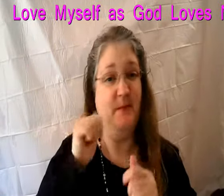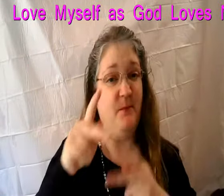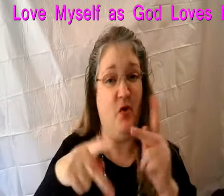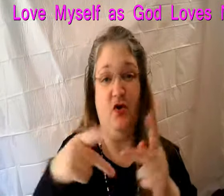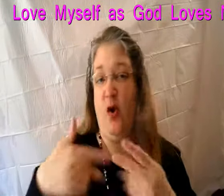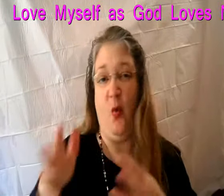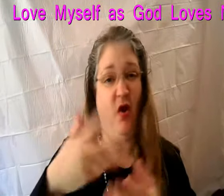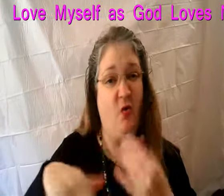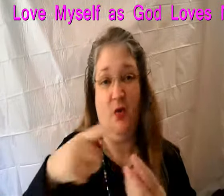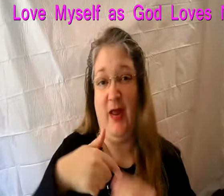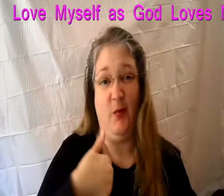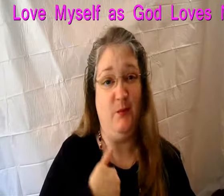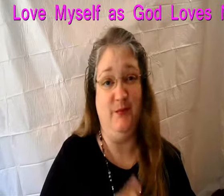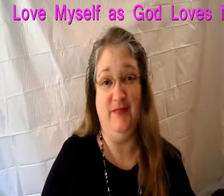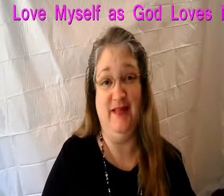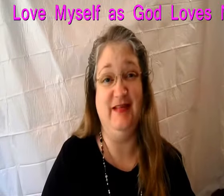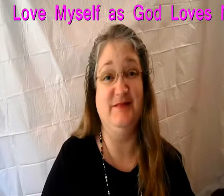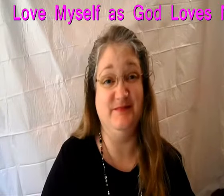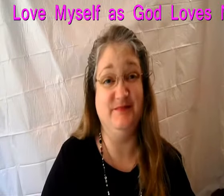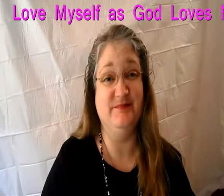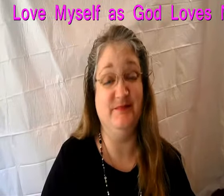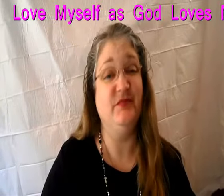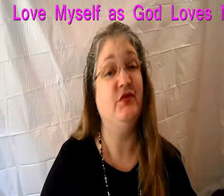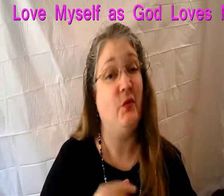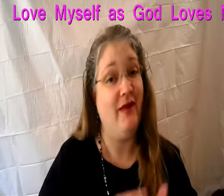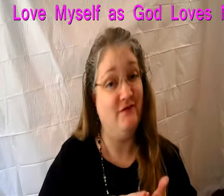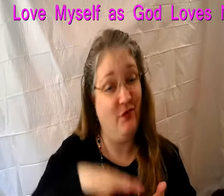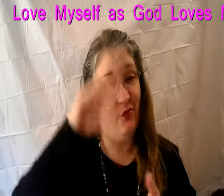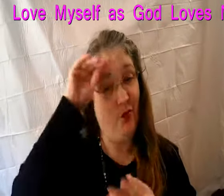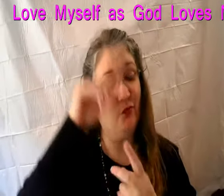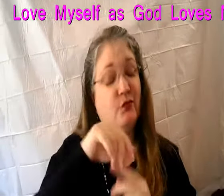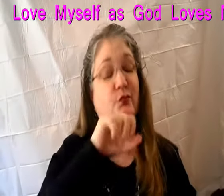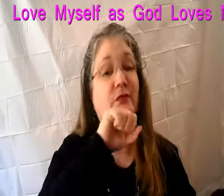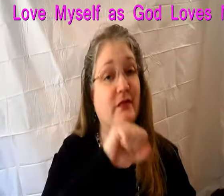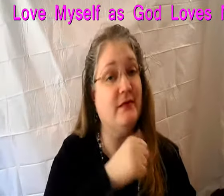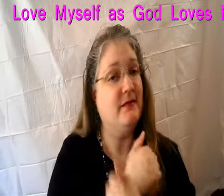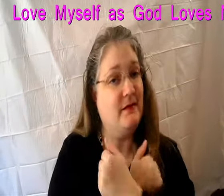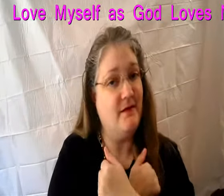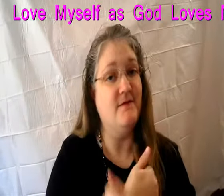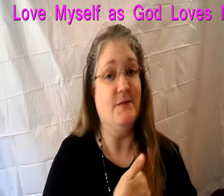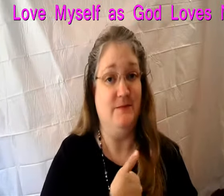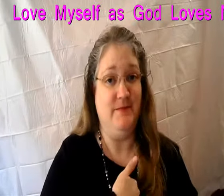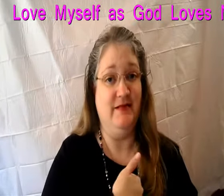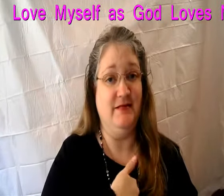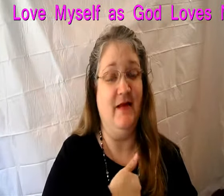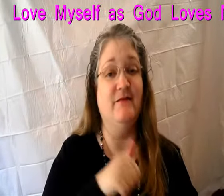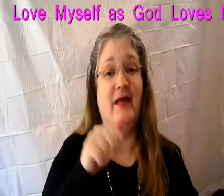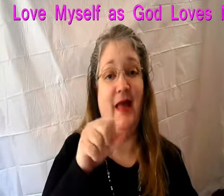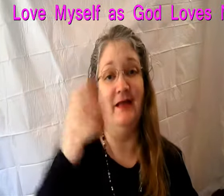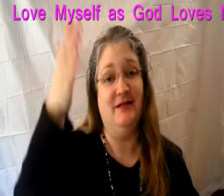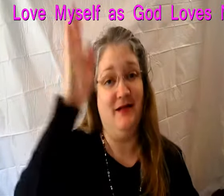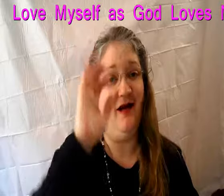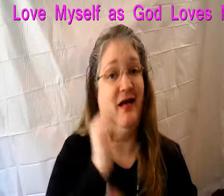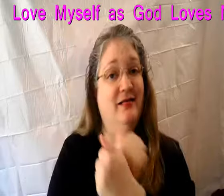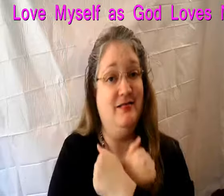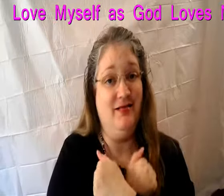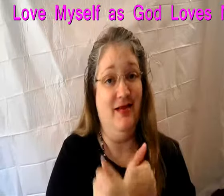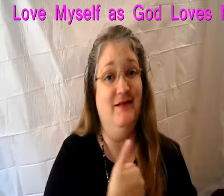I can When the world says I can't, yes I can